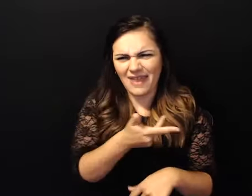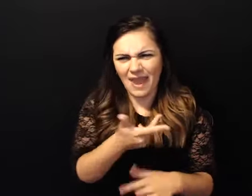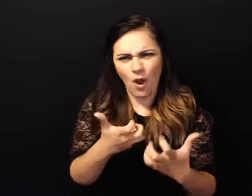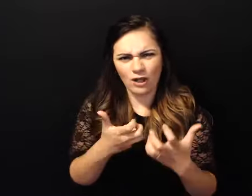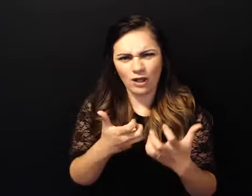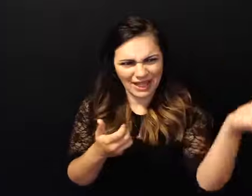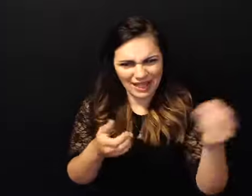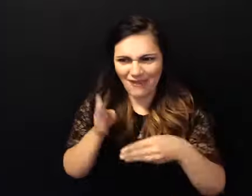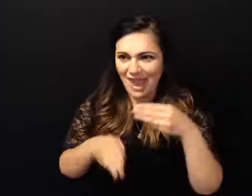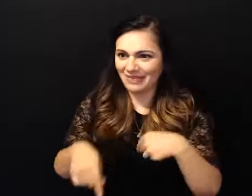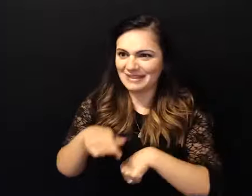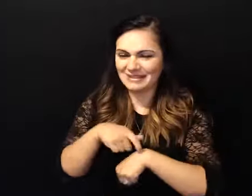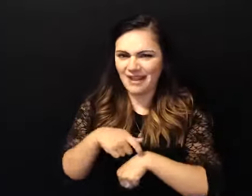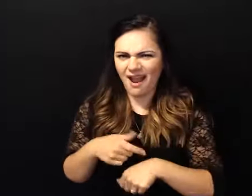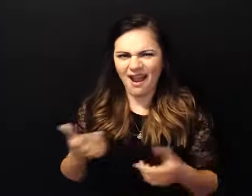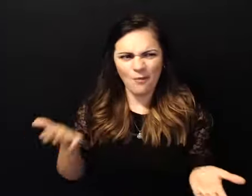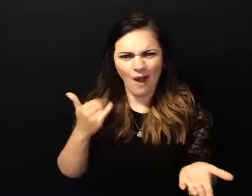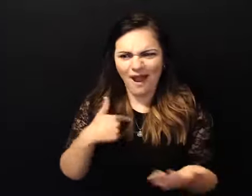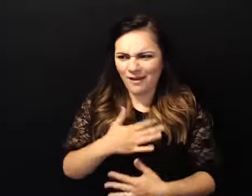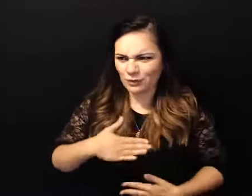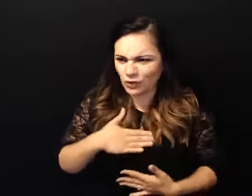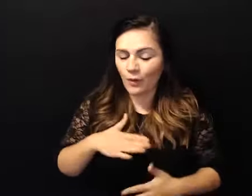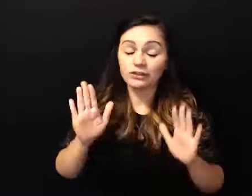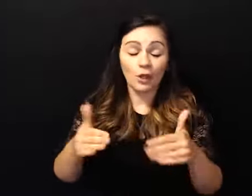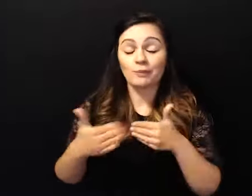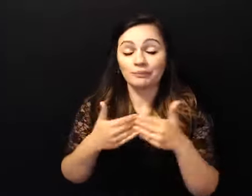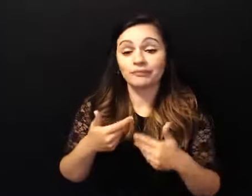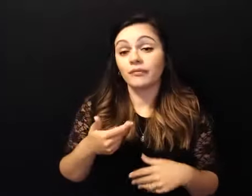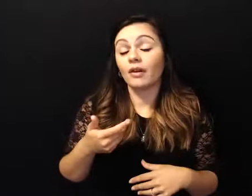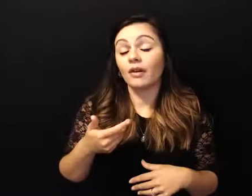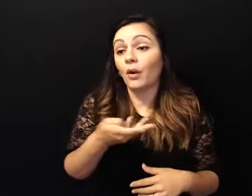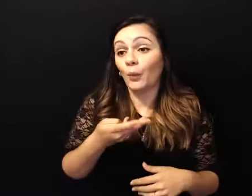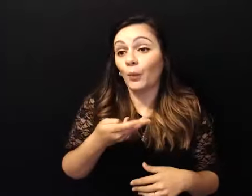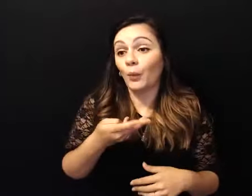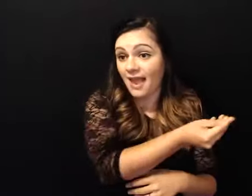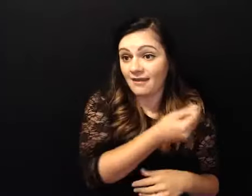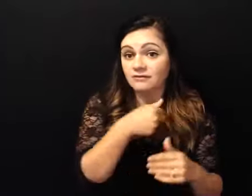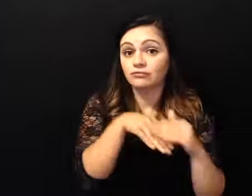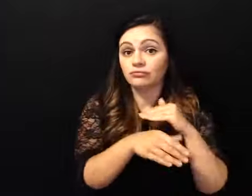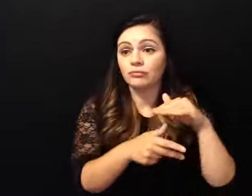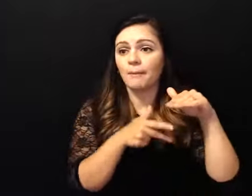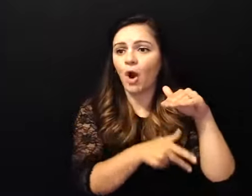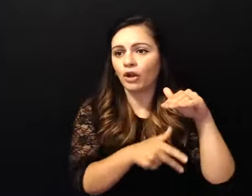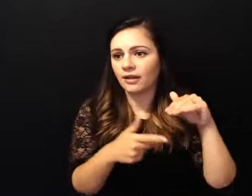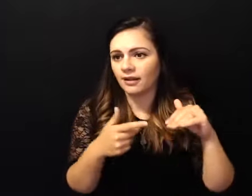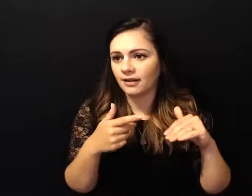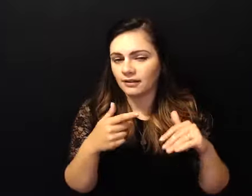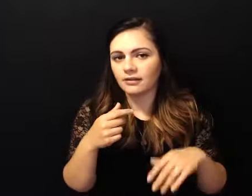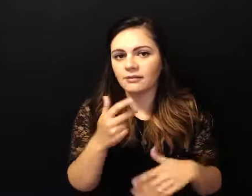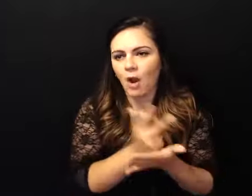left and we went into the parking garage and i always had these ideas that you know i would do xyz and the results would